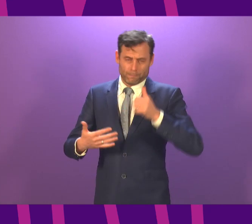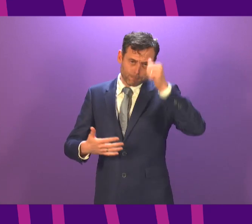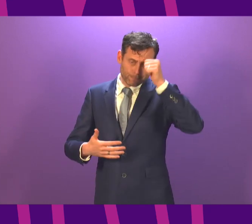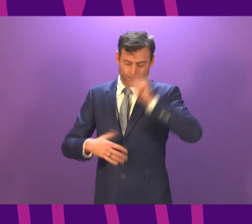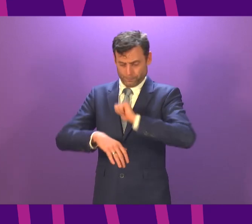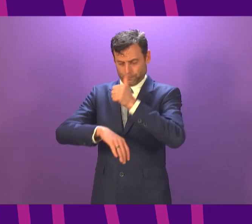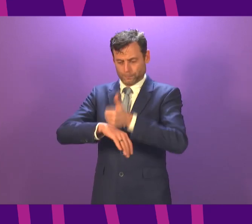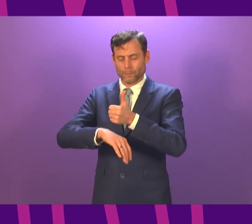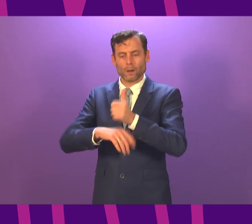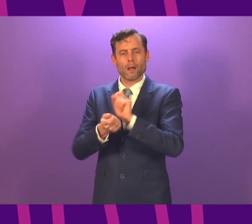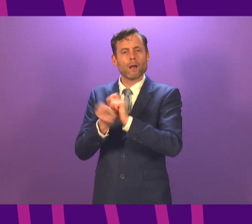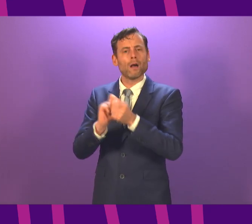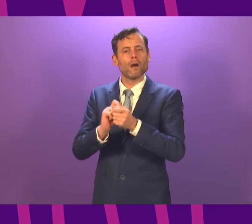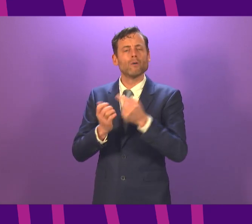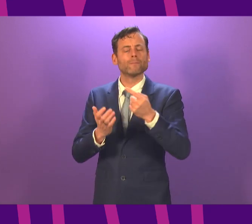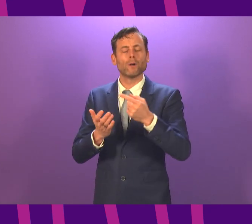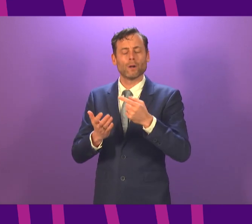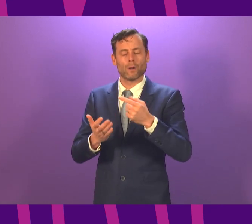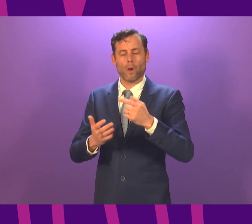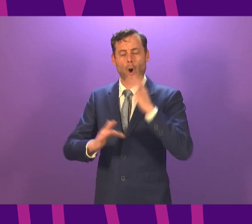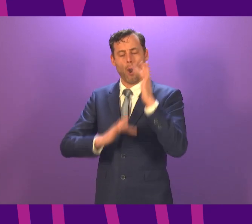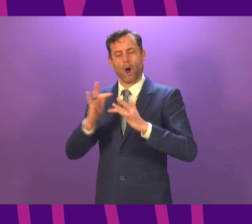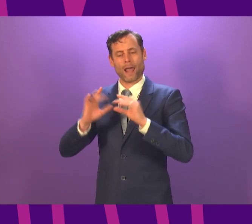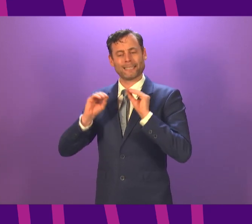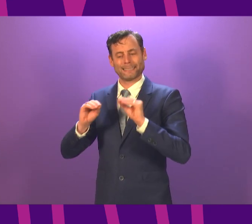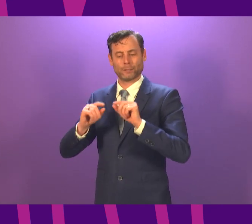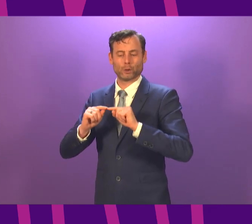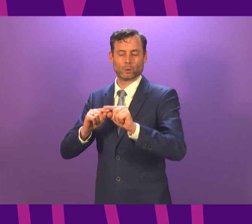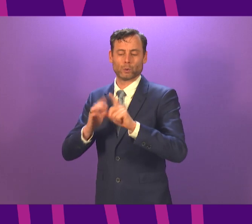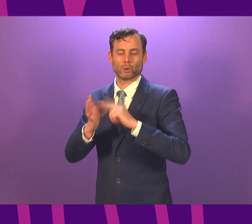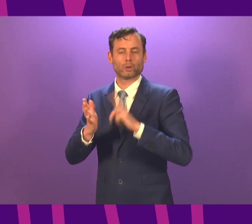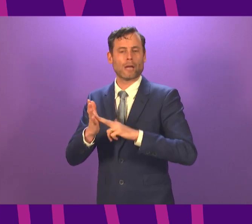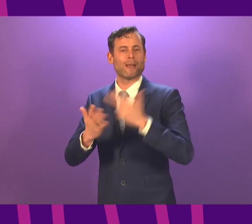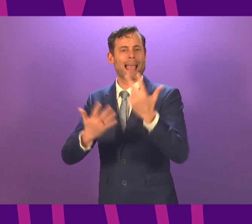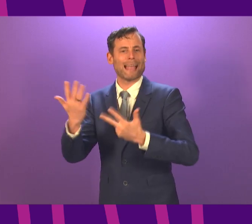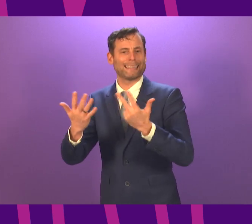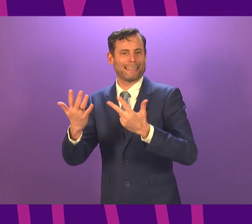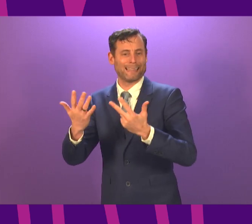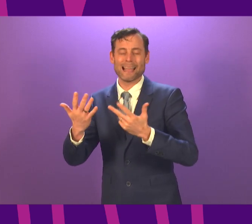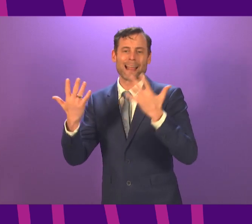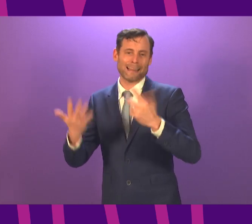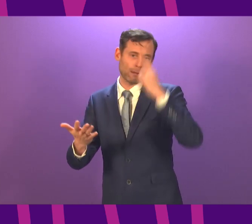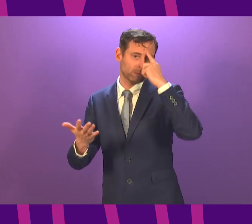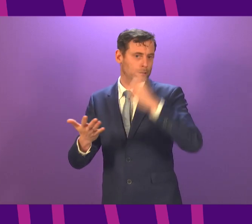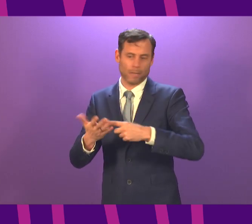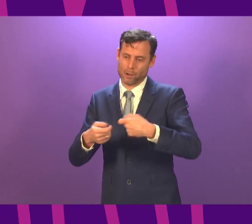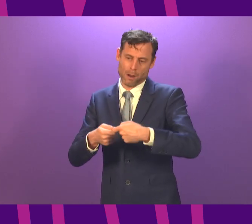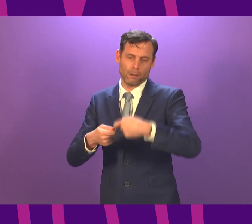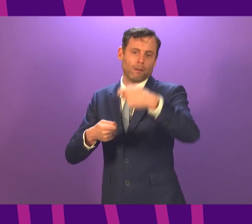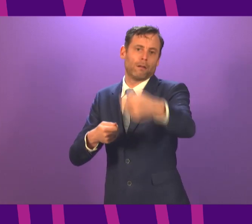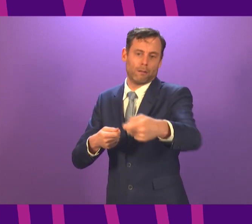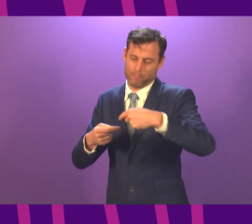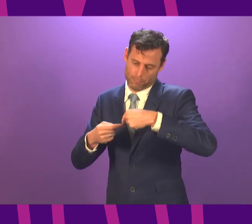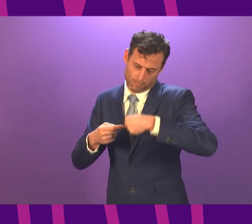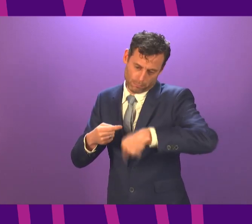until Monday 18 January. I can confirm that we have now decided to extend that date and keep schools closed